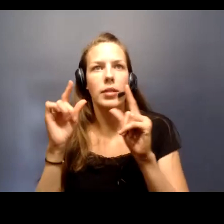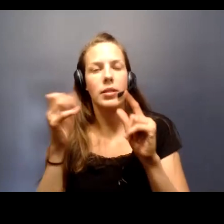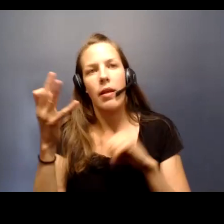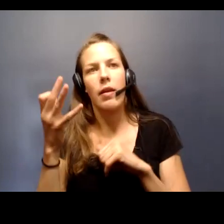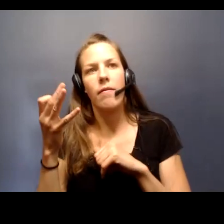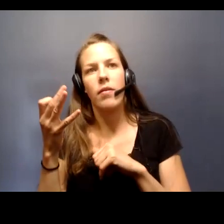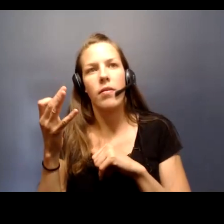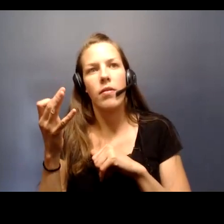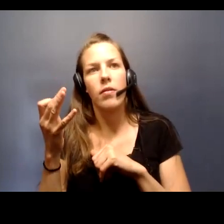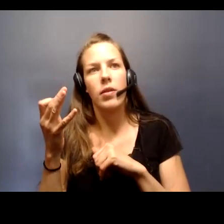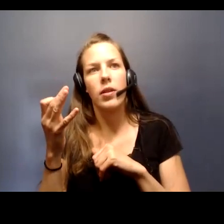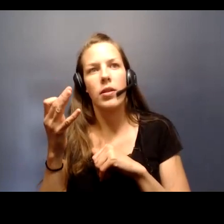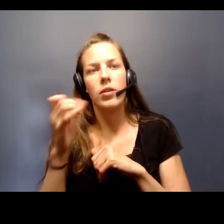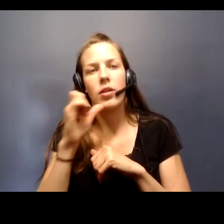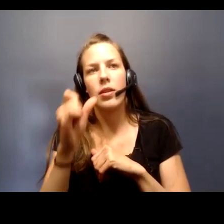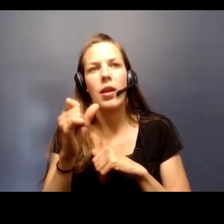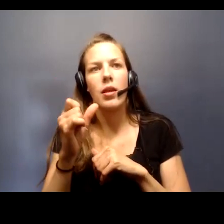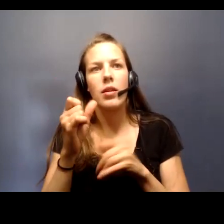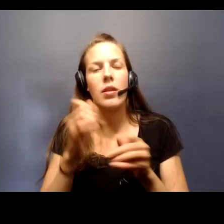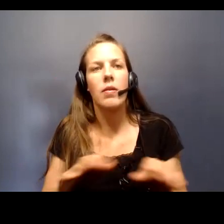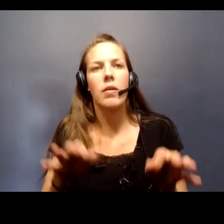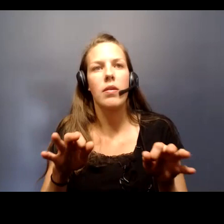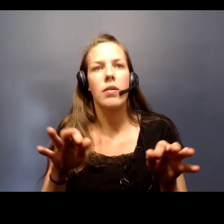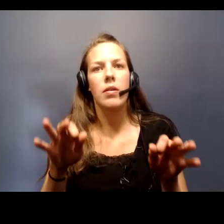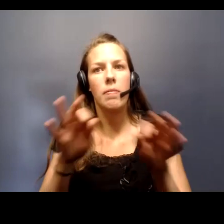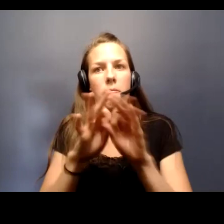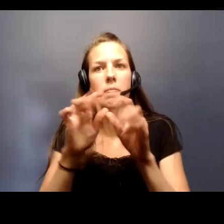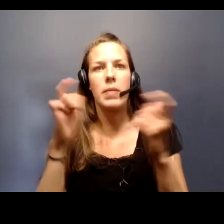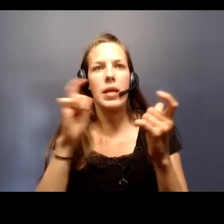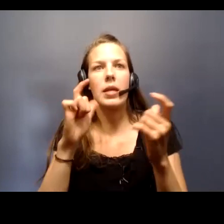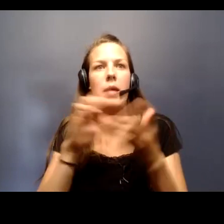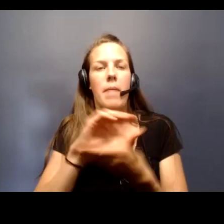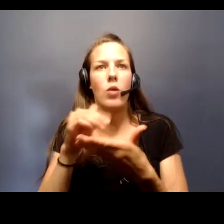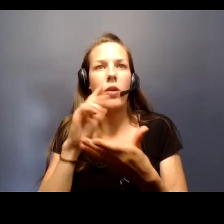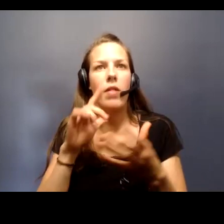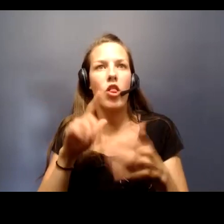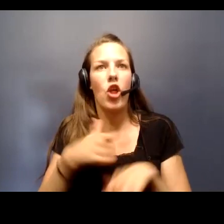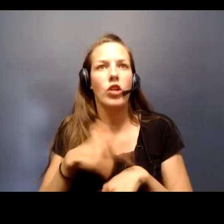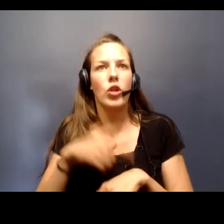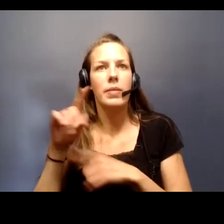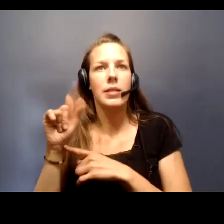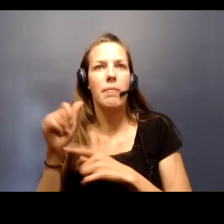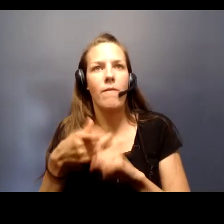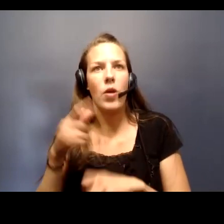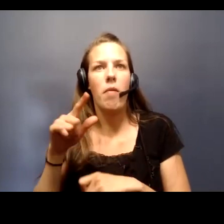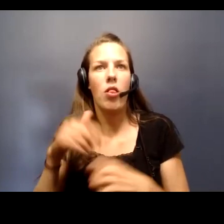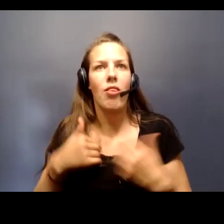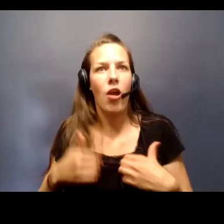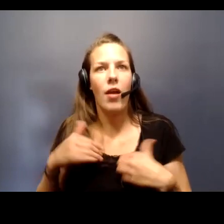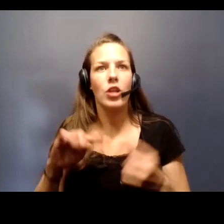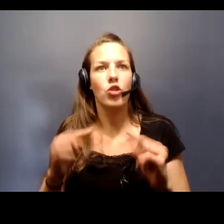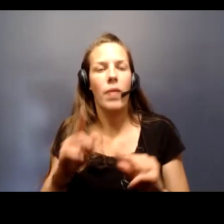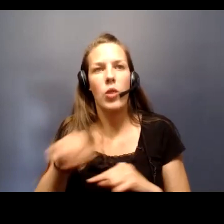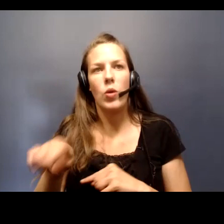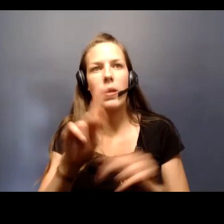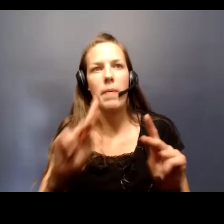wasn't a substantial level of long-term disability just from lung injury in those people who